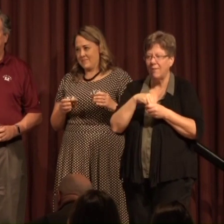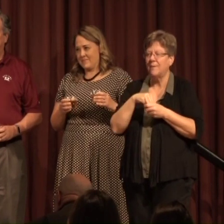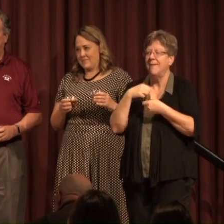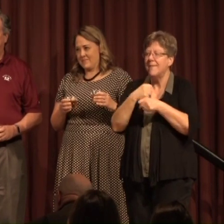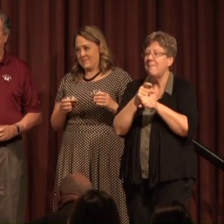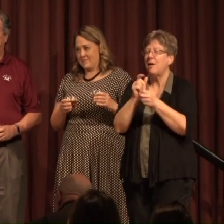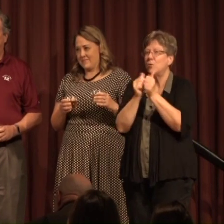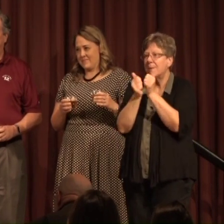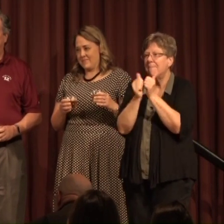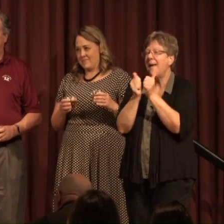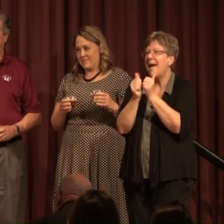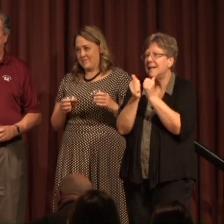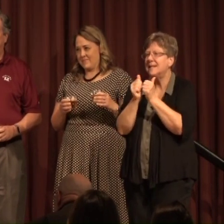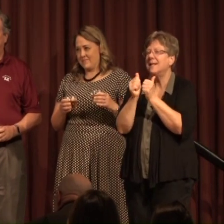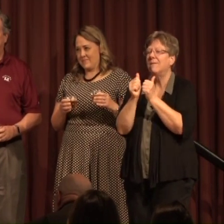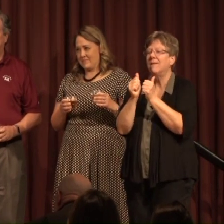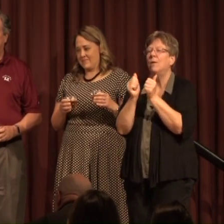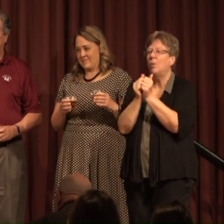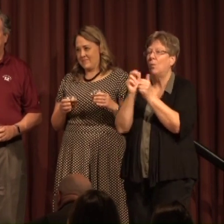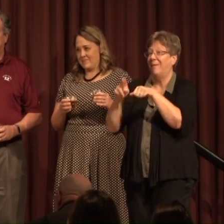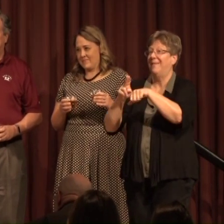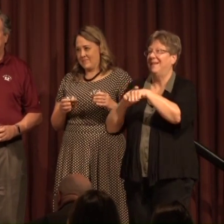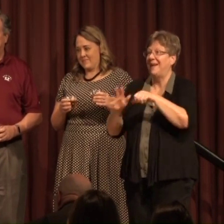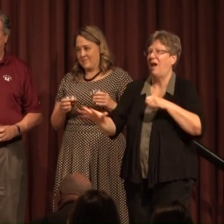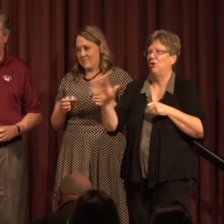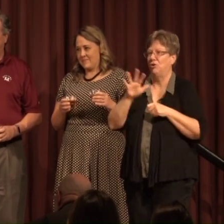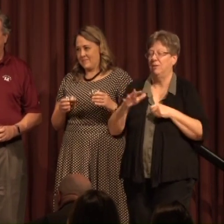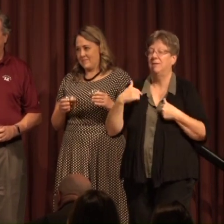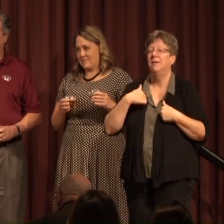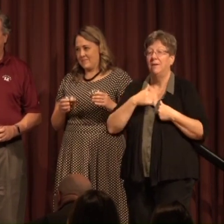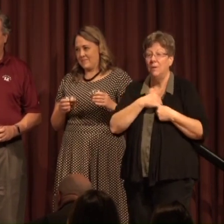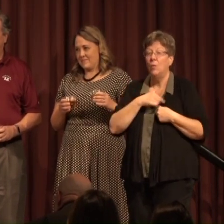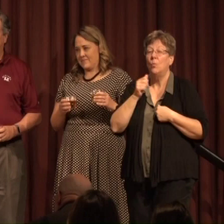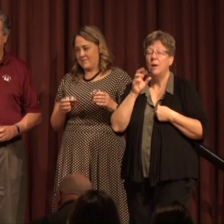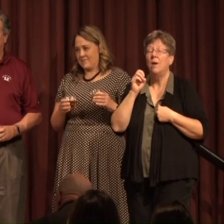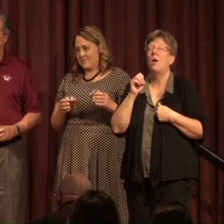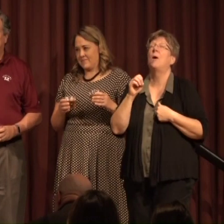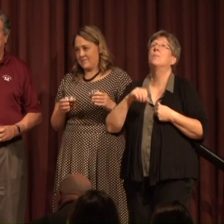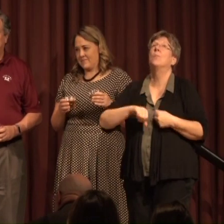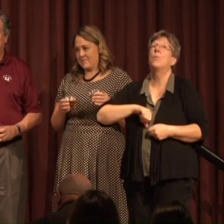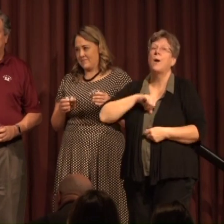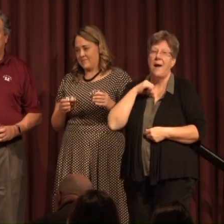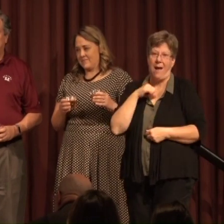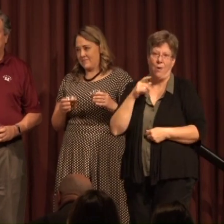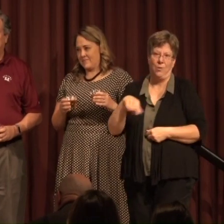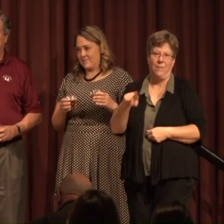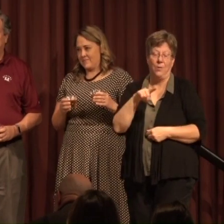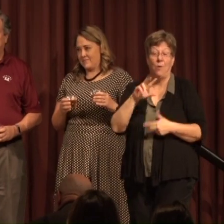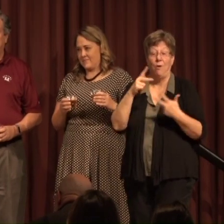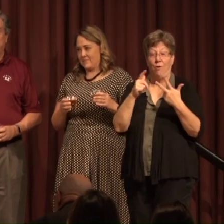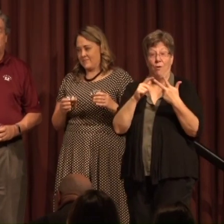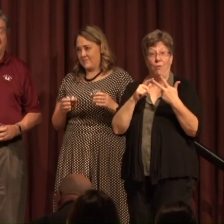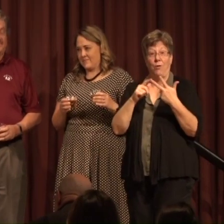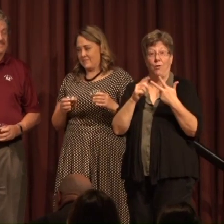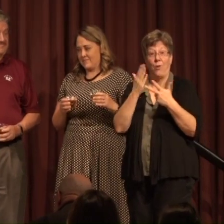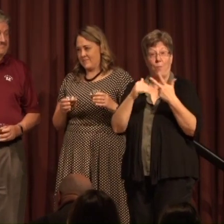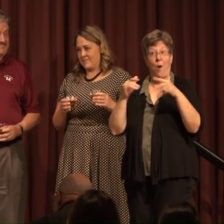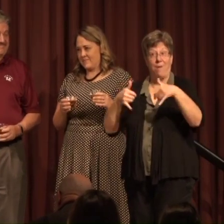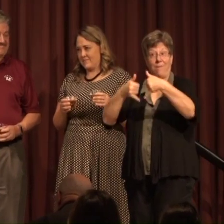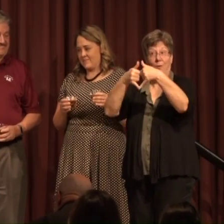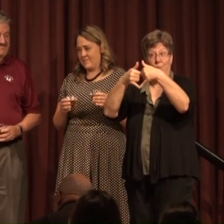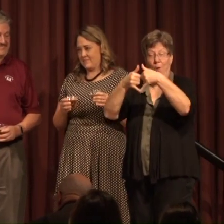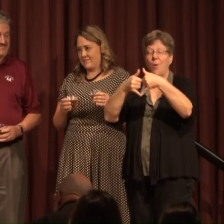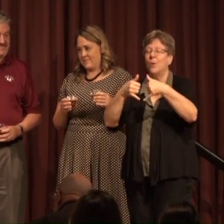competitive Nationwide We are hugely proud of you And the third part of our toast